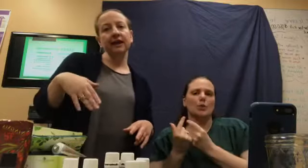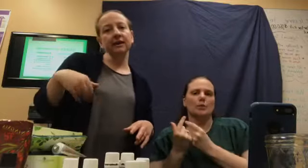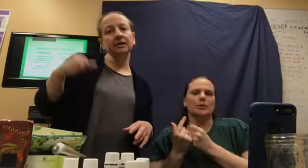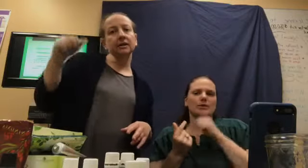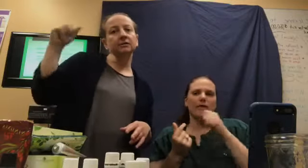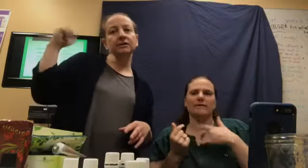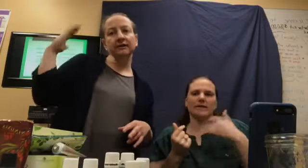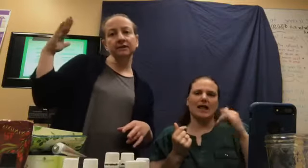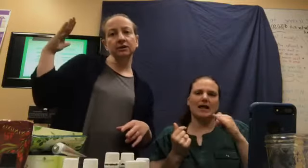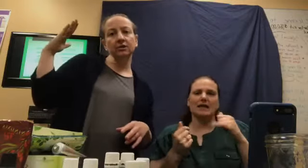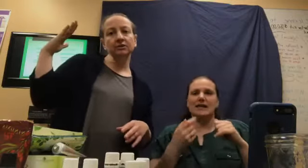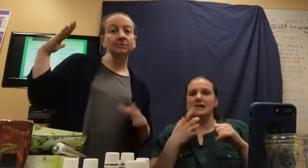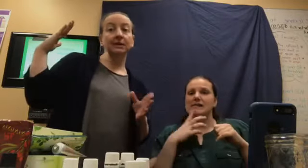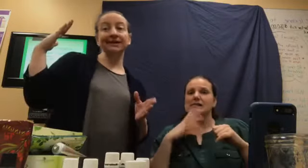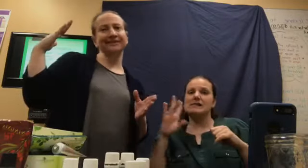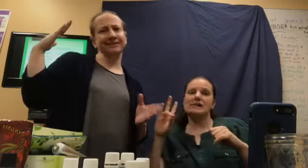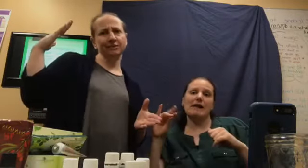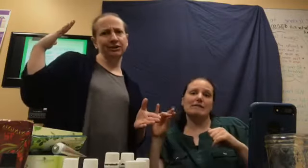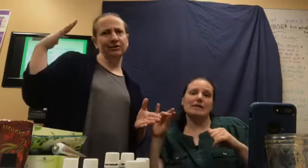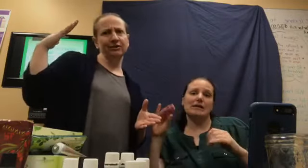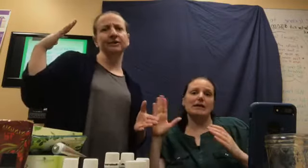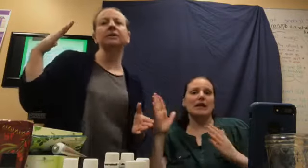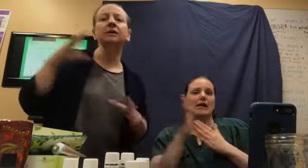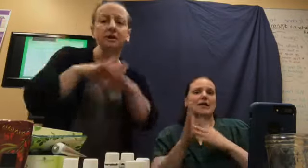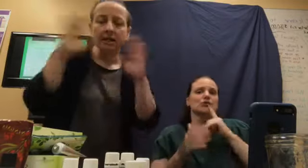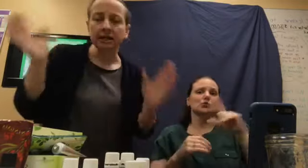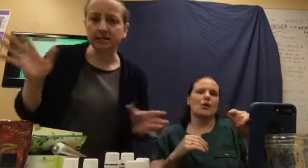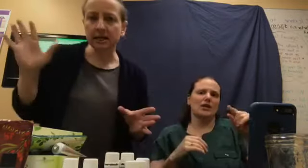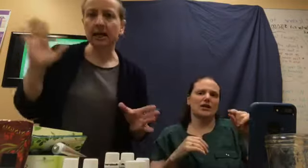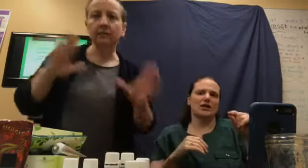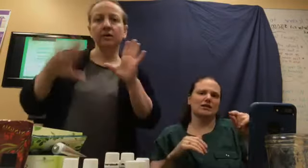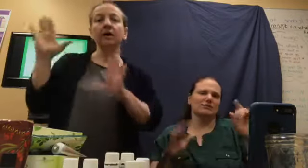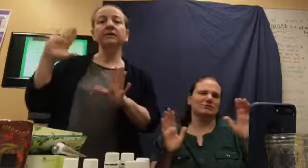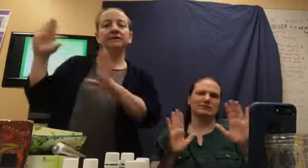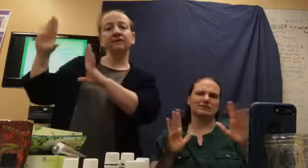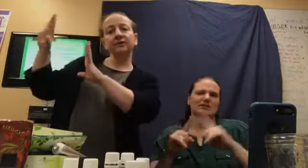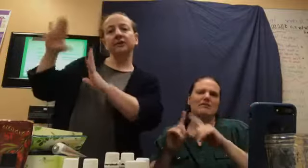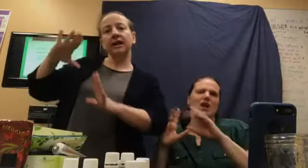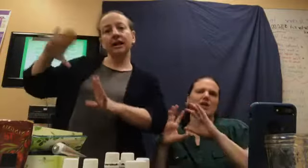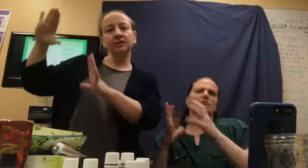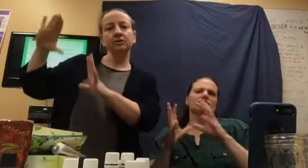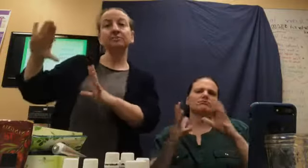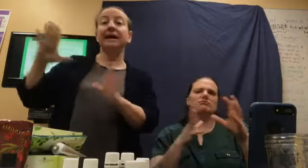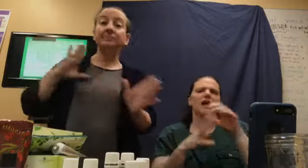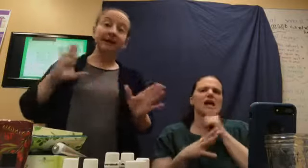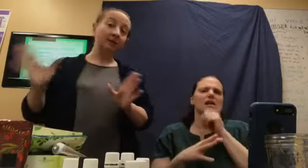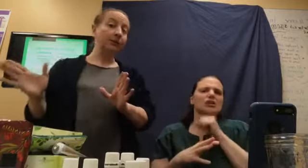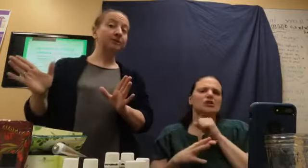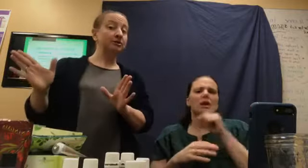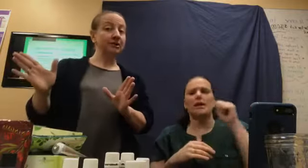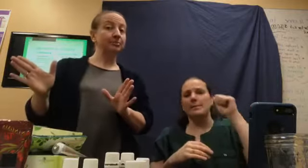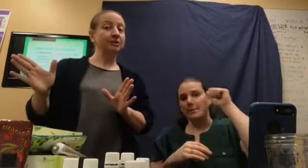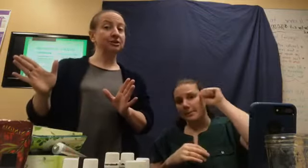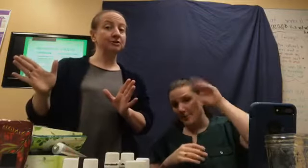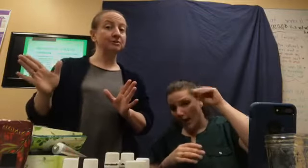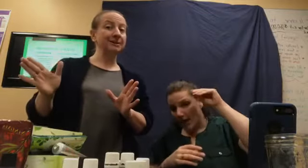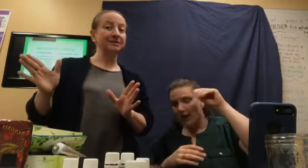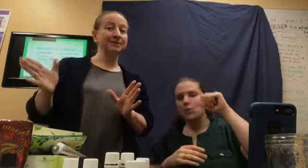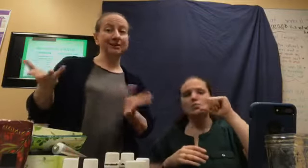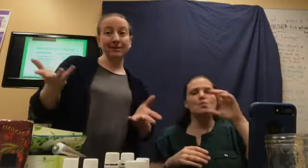like, you know, the 70-year-old is competing against the 20-year-old. It's, we're all in different kind of age groups. And, men and women are separate too. Because, we know that